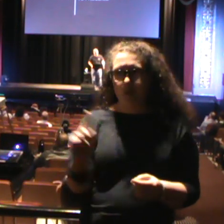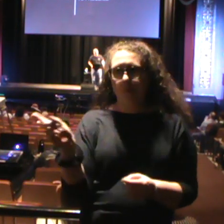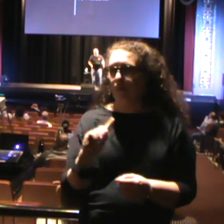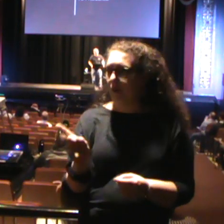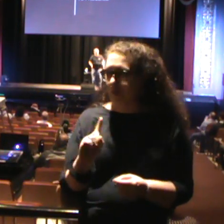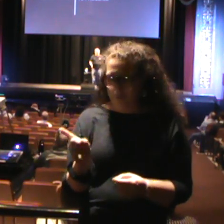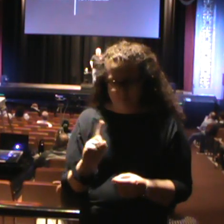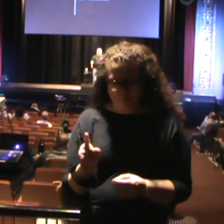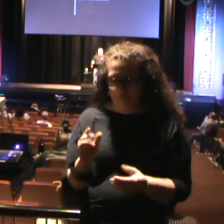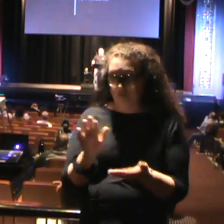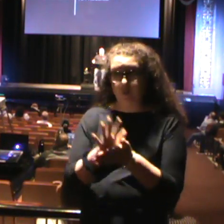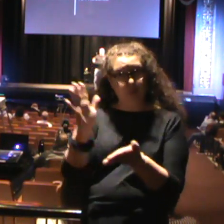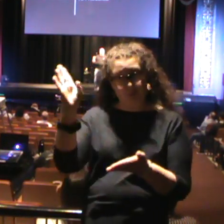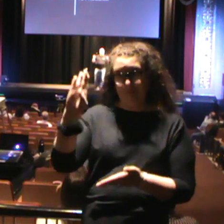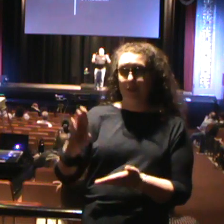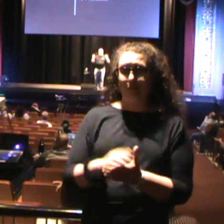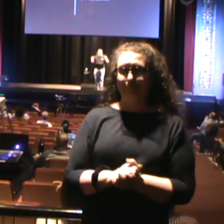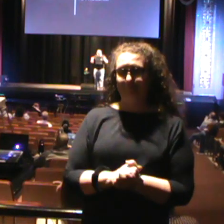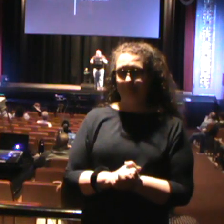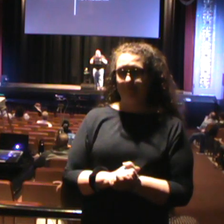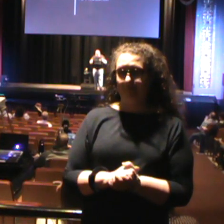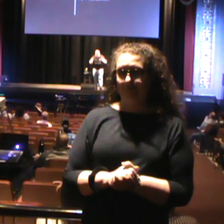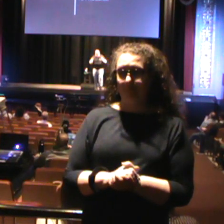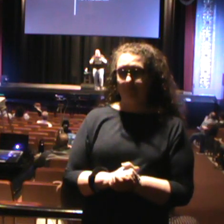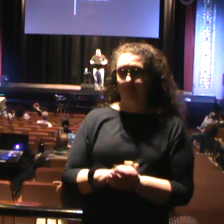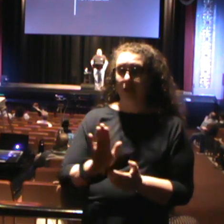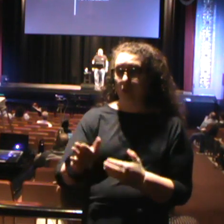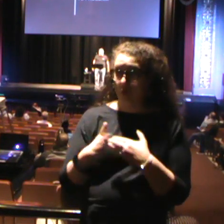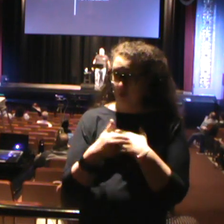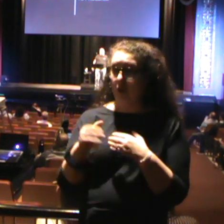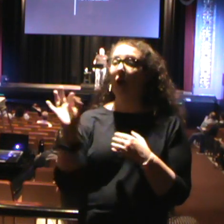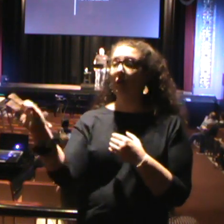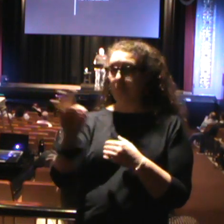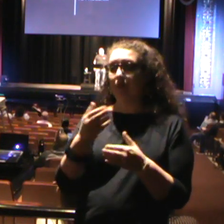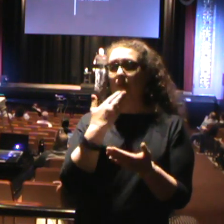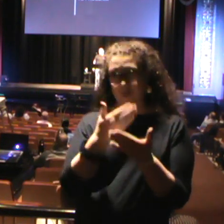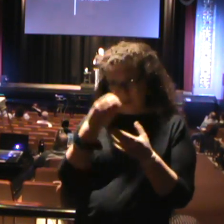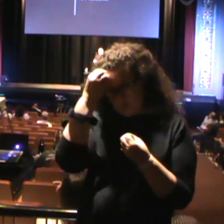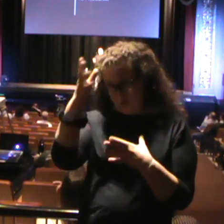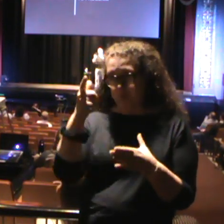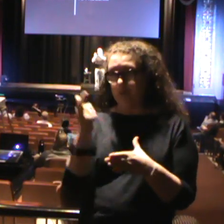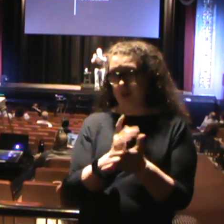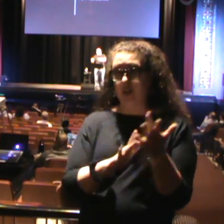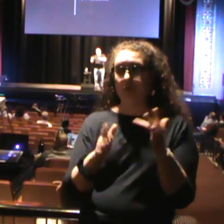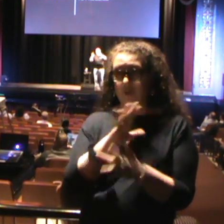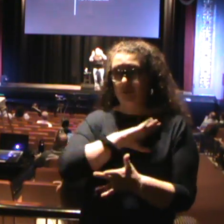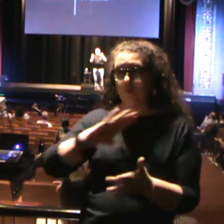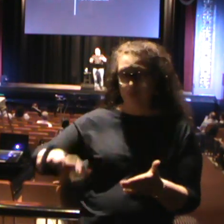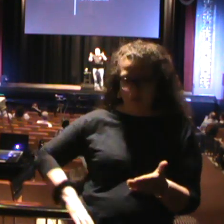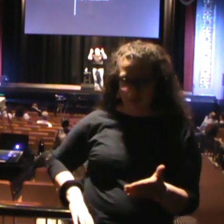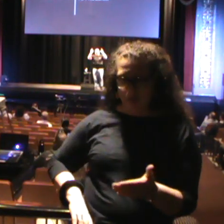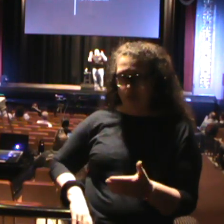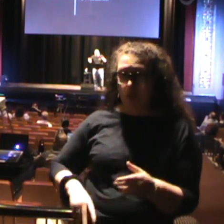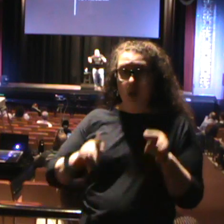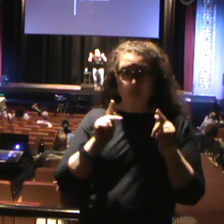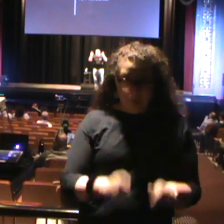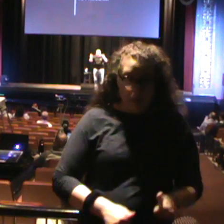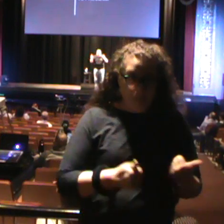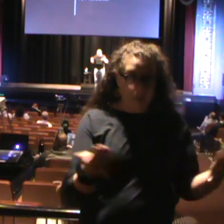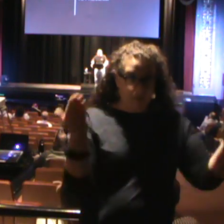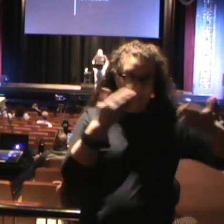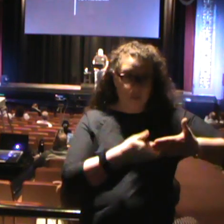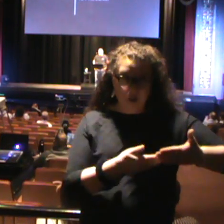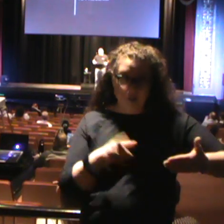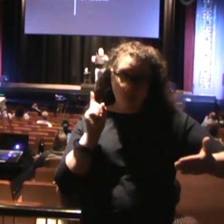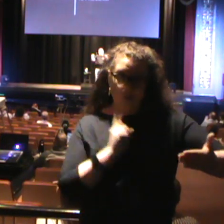and everywhere for the glory of God. We are called to preach the good news of the gospel of Jesus Christ. People in darkness need to know